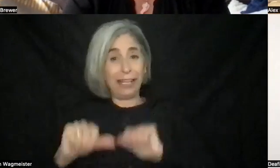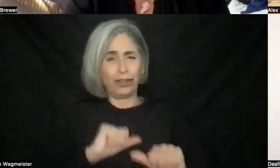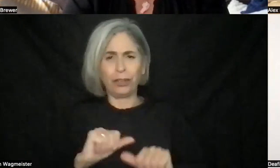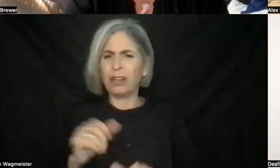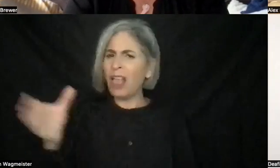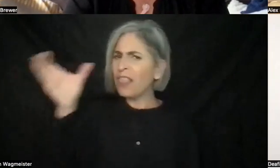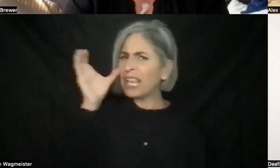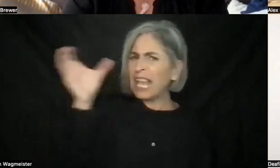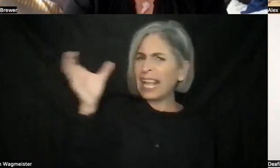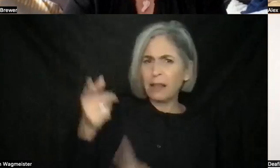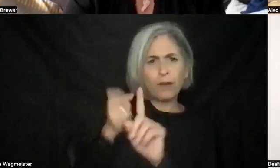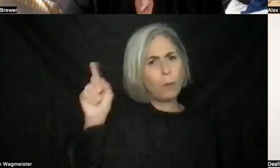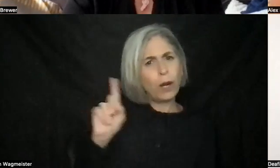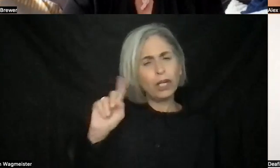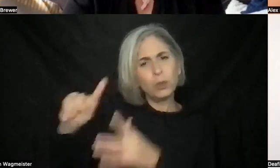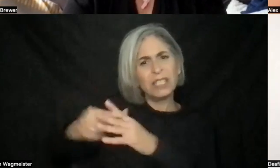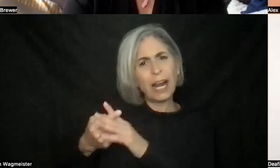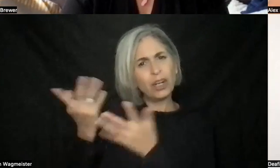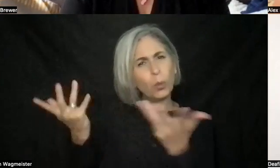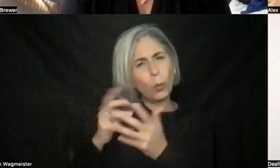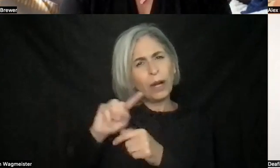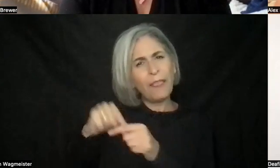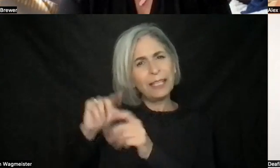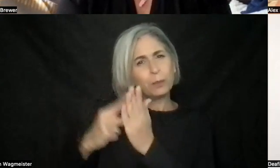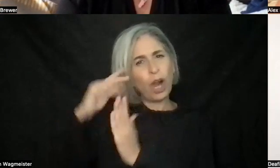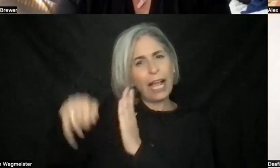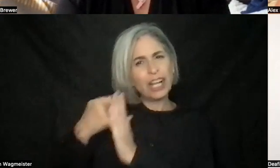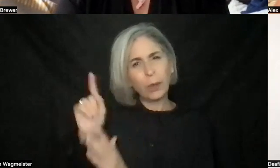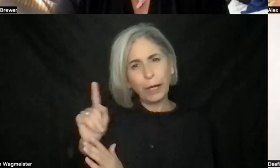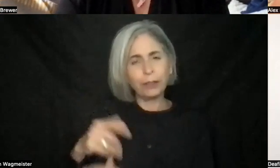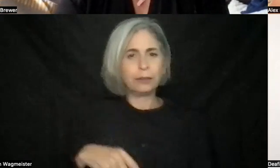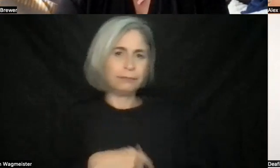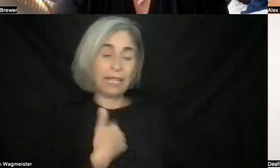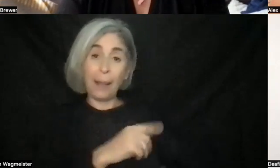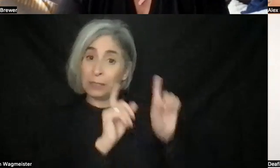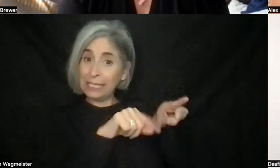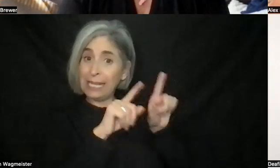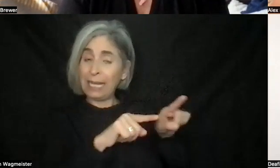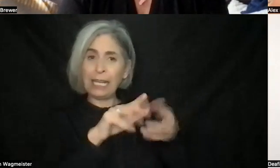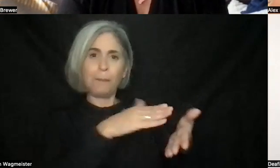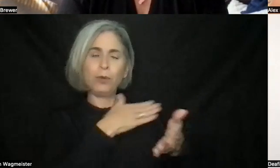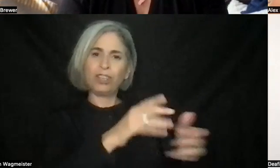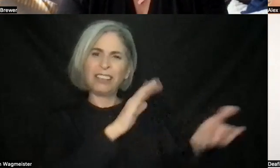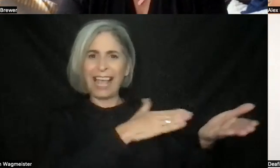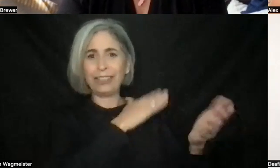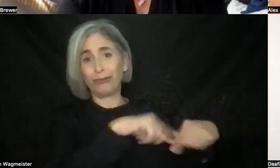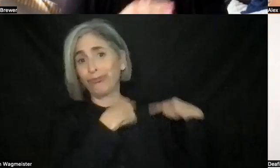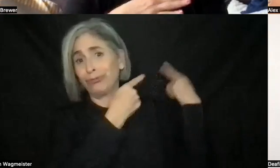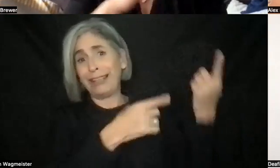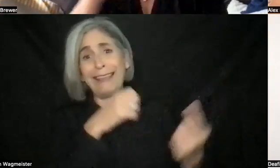Like, and how did you get the ball rolling on this project? I've been attending music concerts since I was about eight years old. Fast